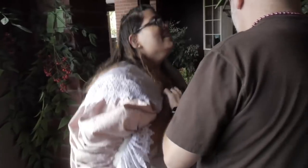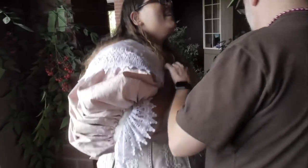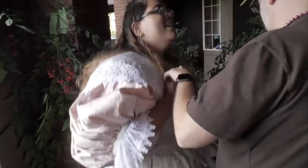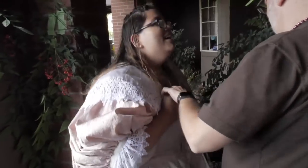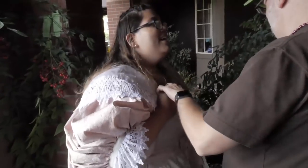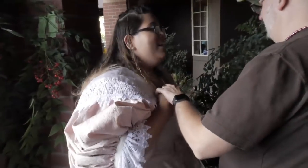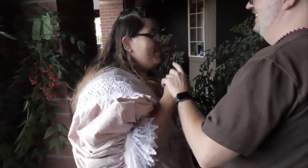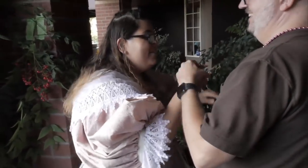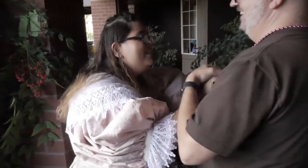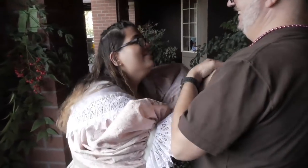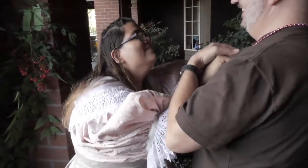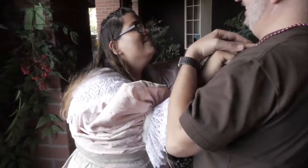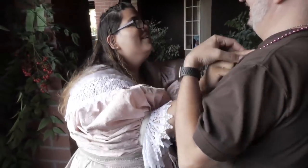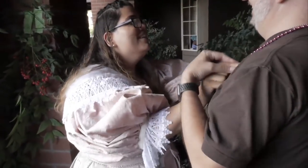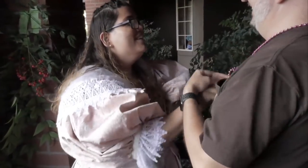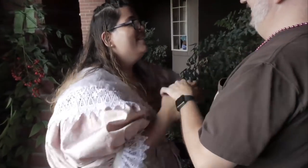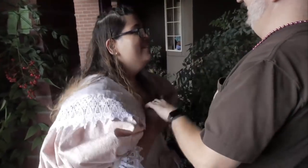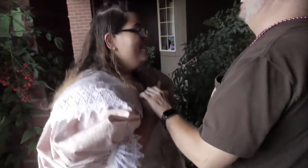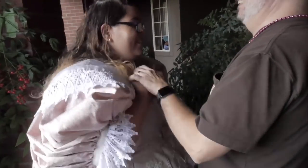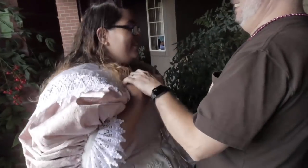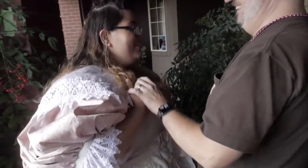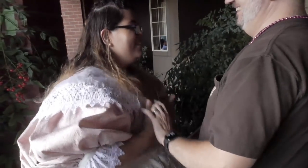Next came the balcony scene.